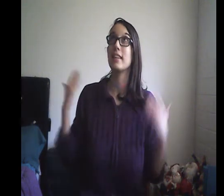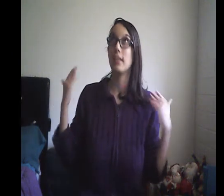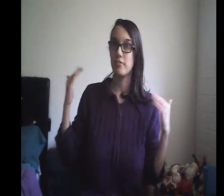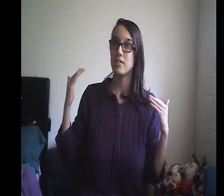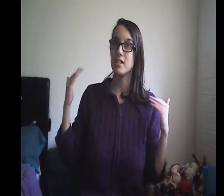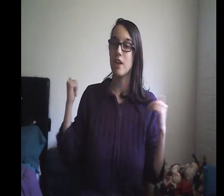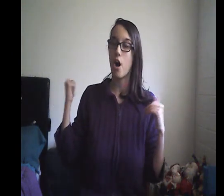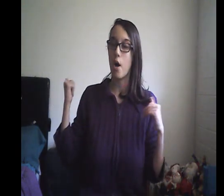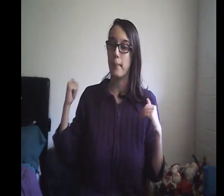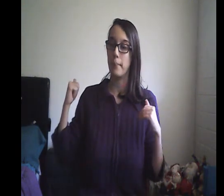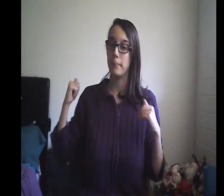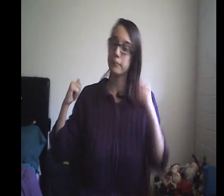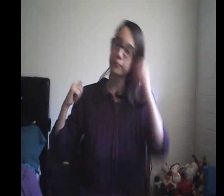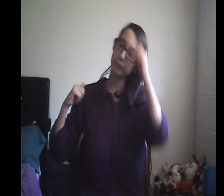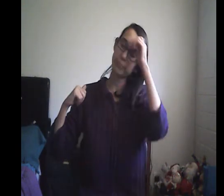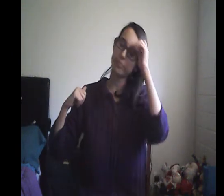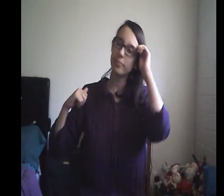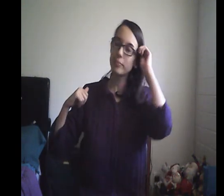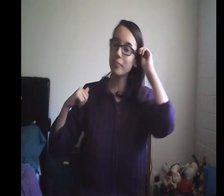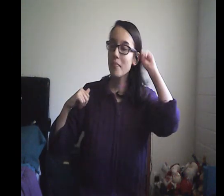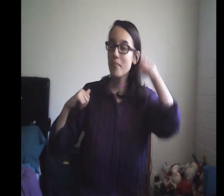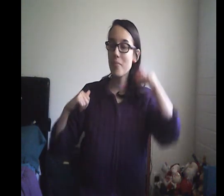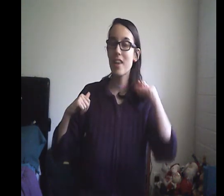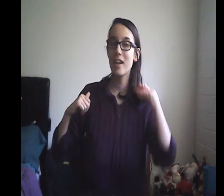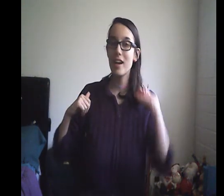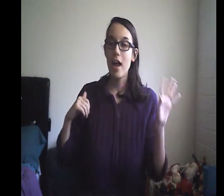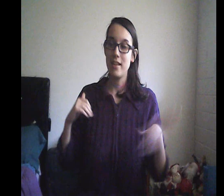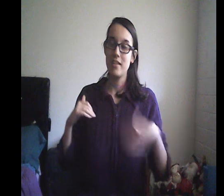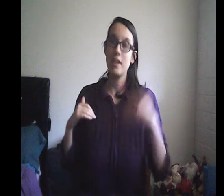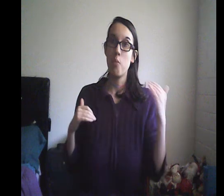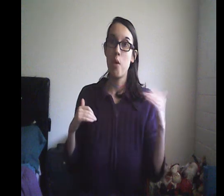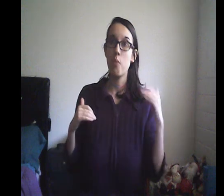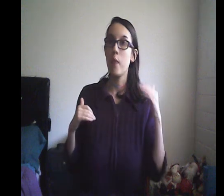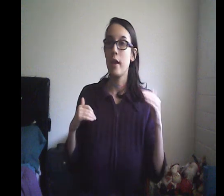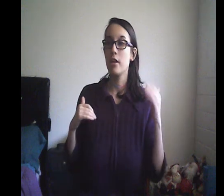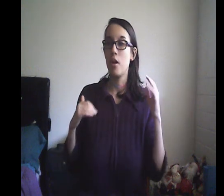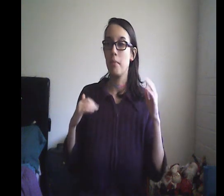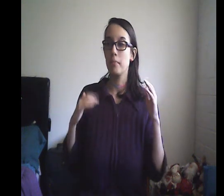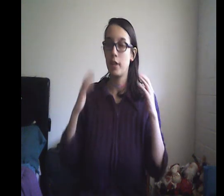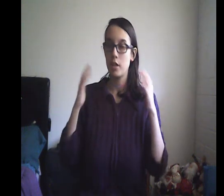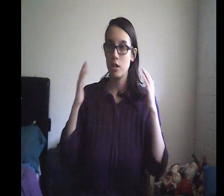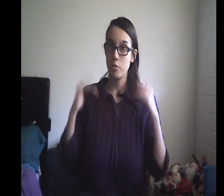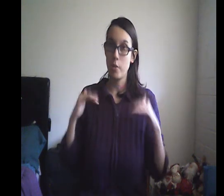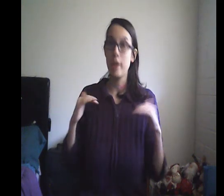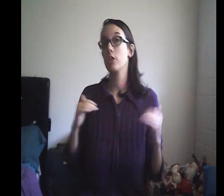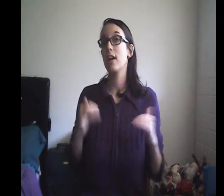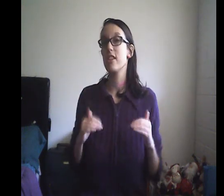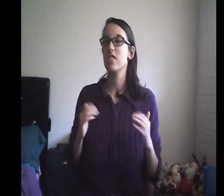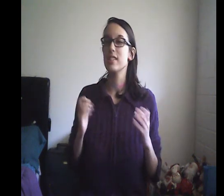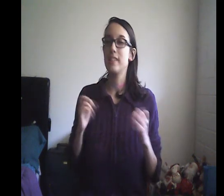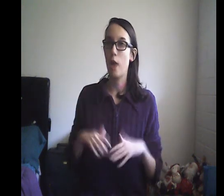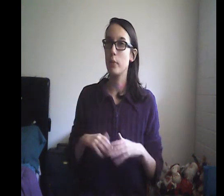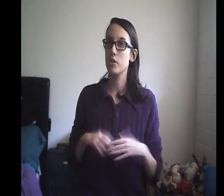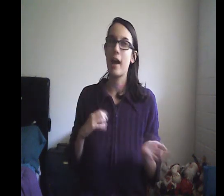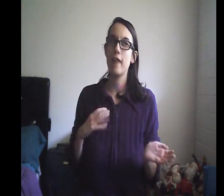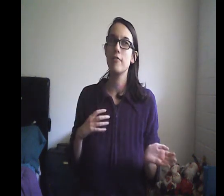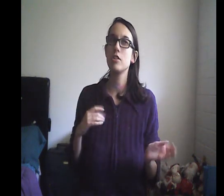um and it won't wait um like weigh your lashes down which i have used some